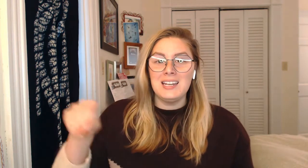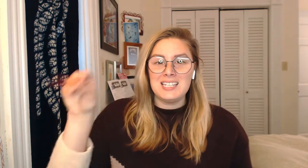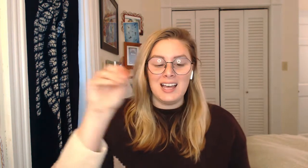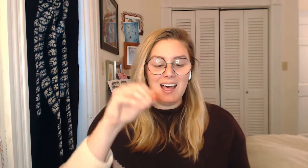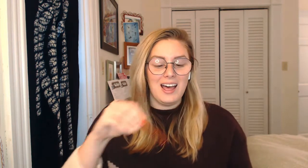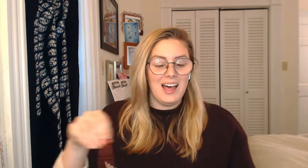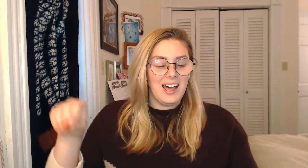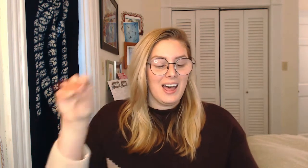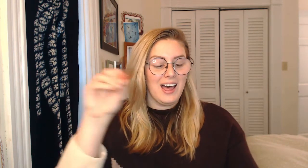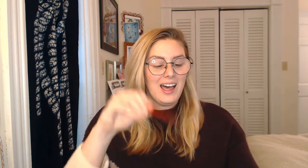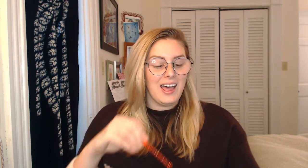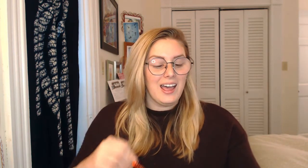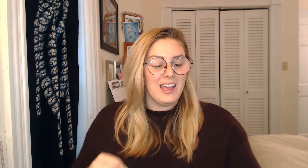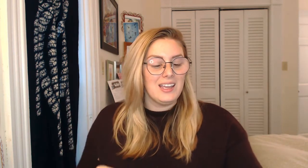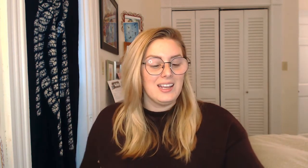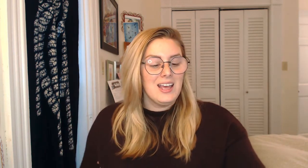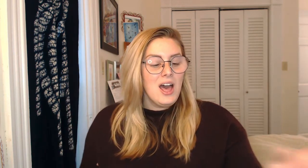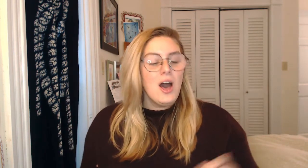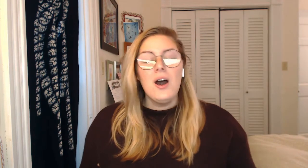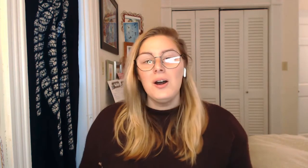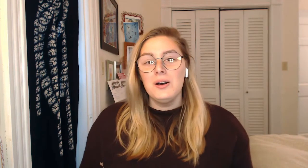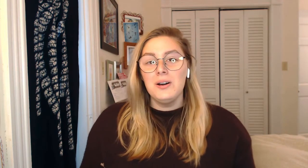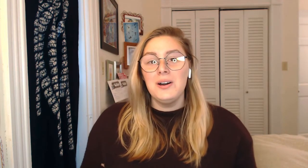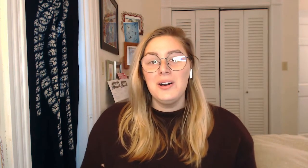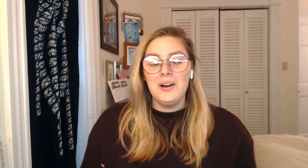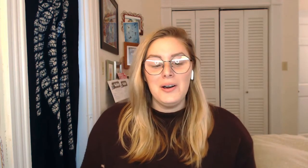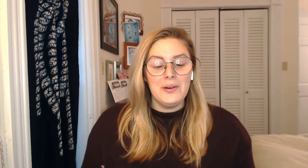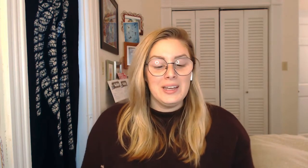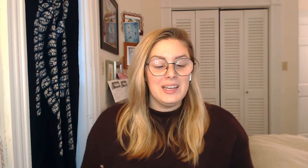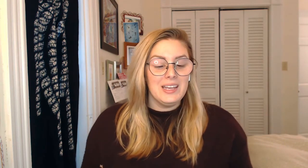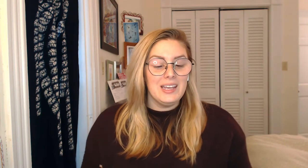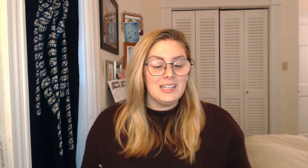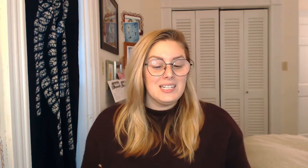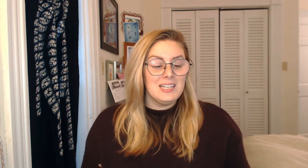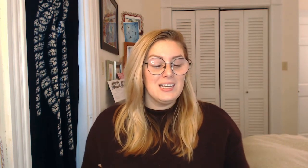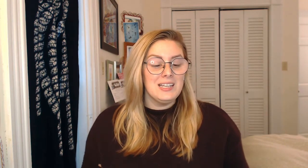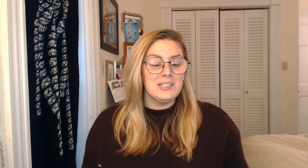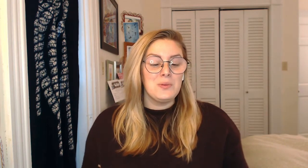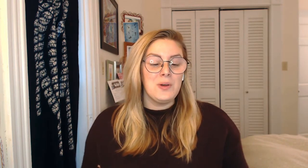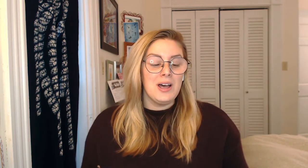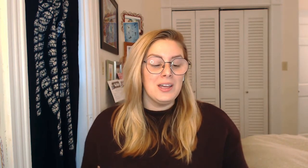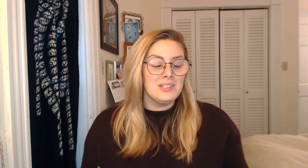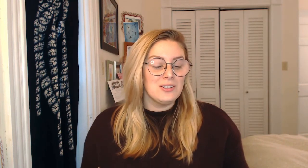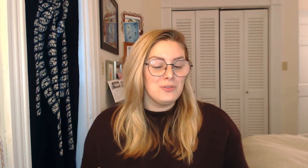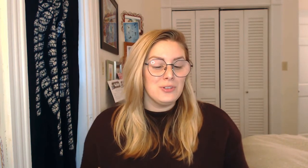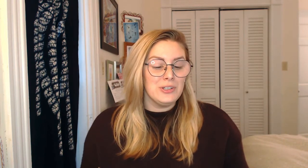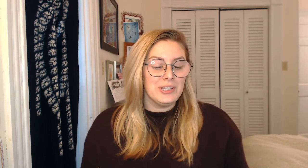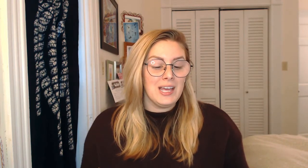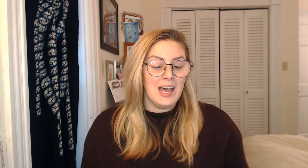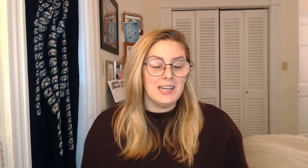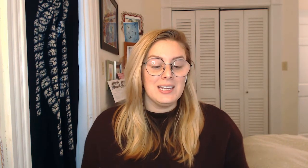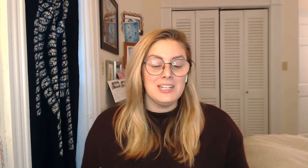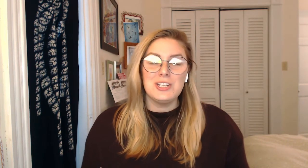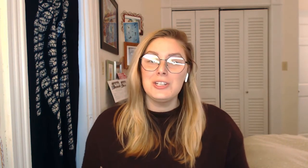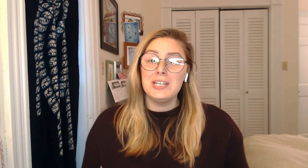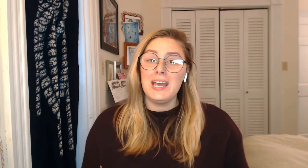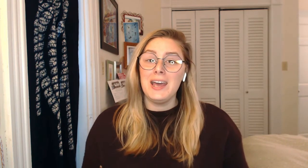died. Oh, it is wonderful that He should care